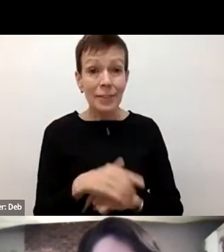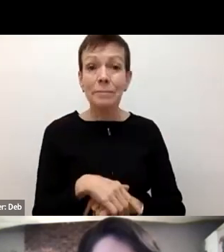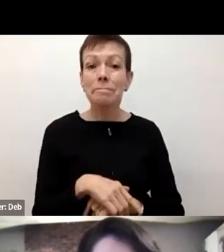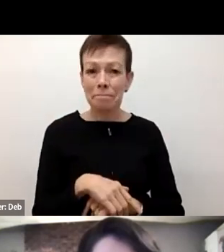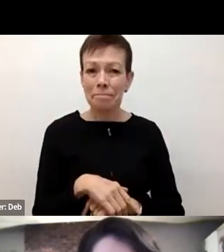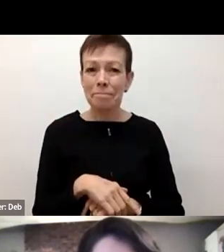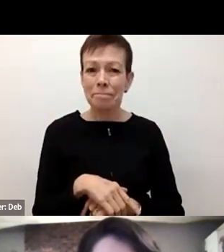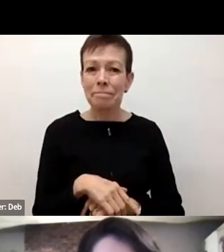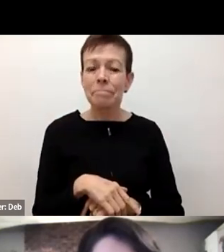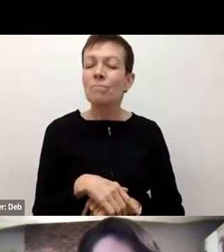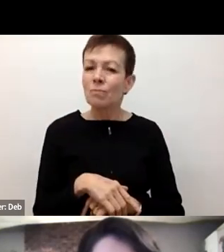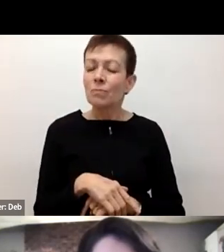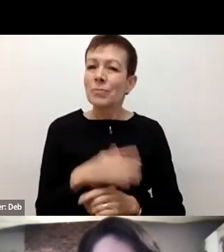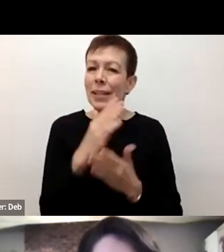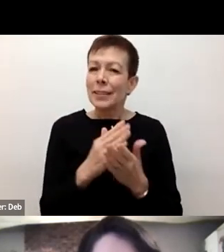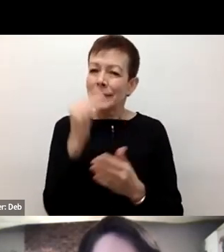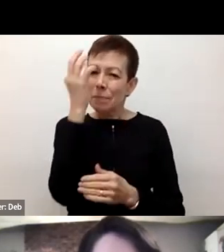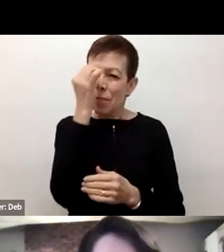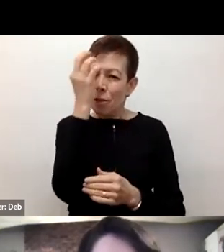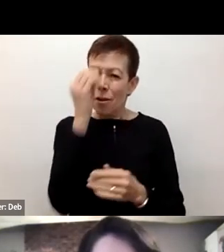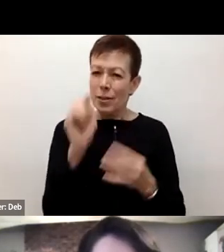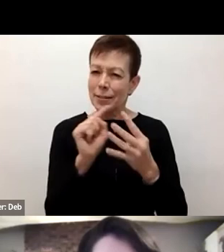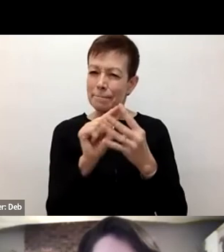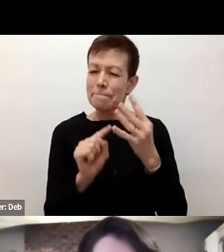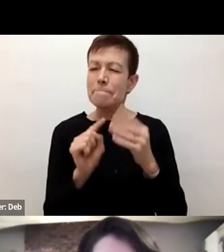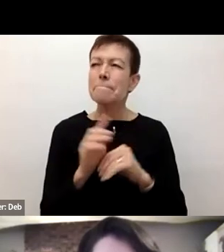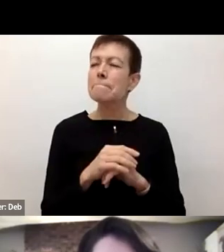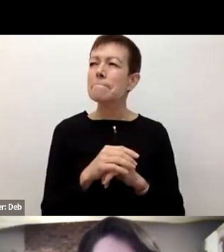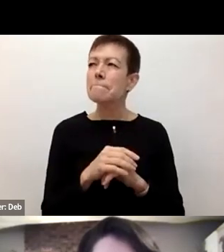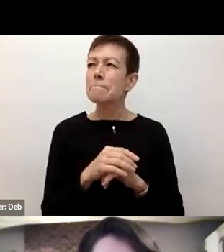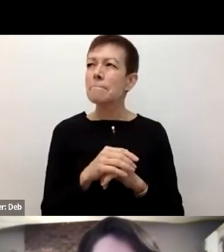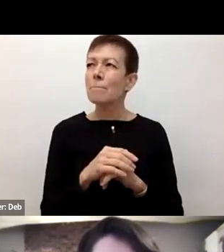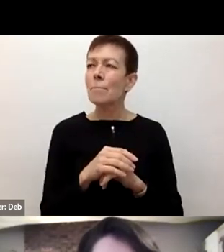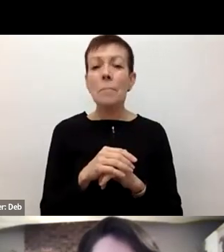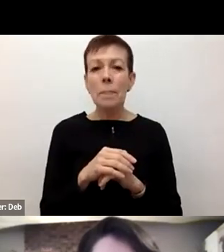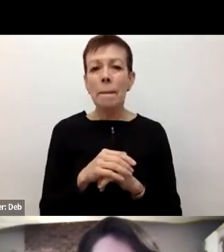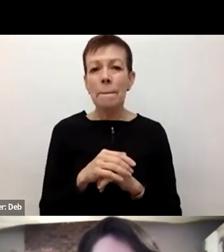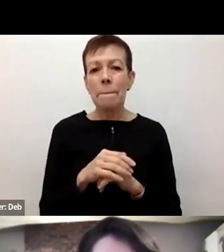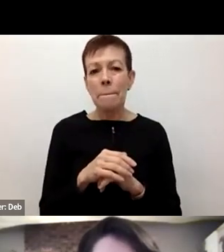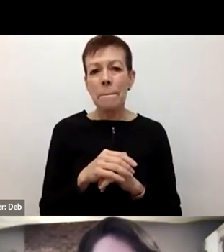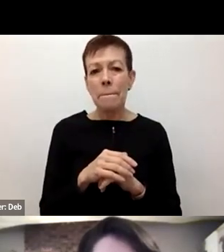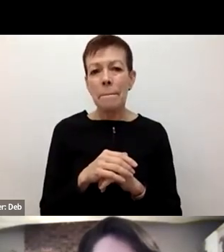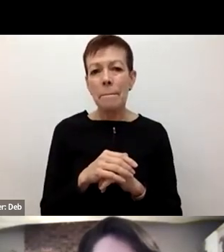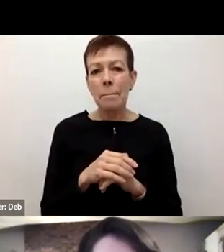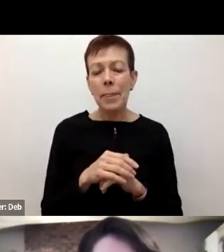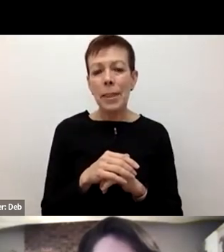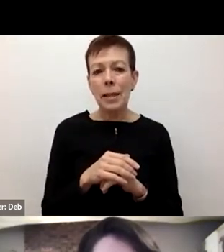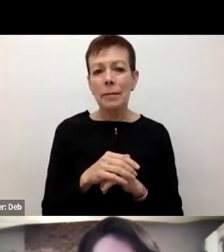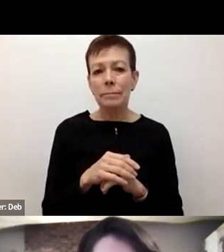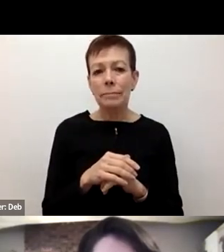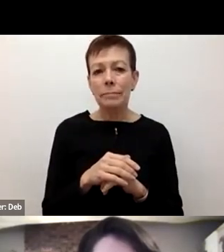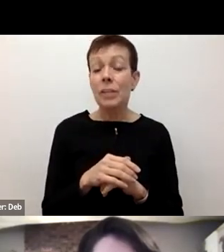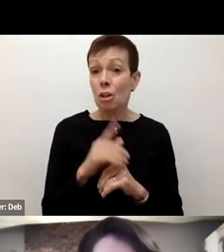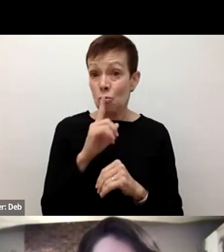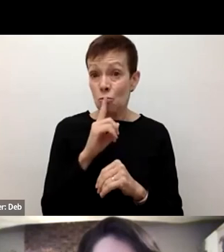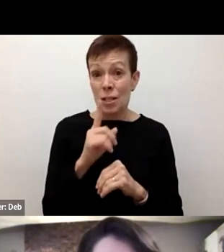Just some thoughts on the various questions that have been presented. know, individuals, this is an area where, you know, pressure